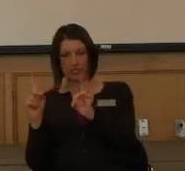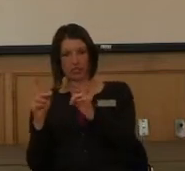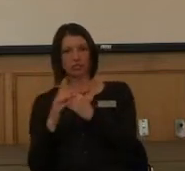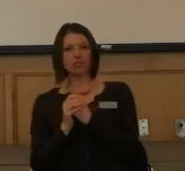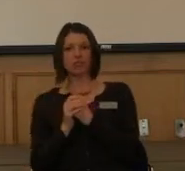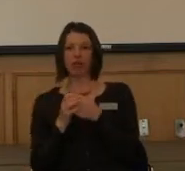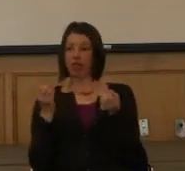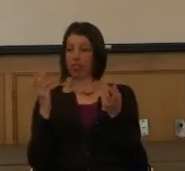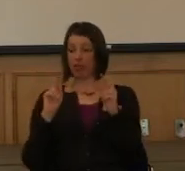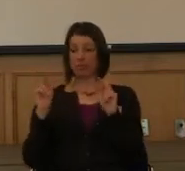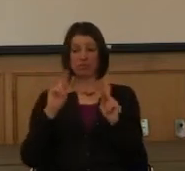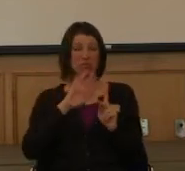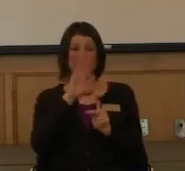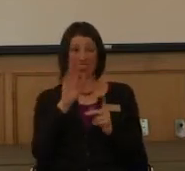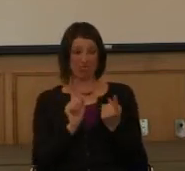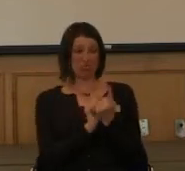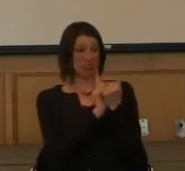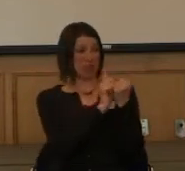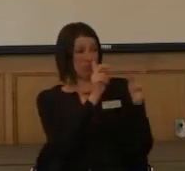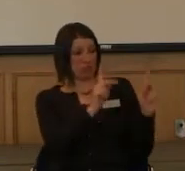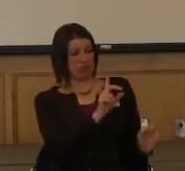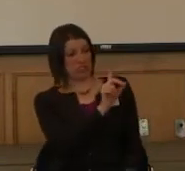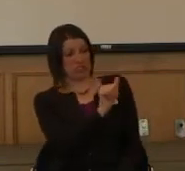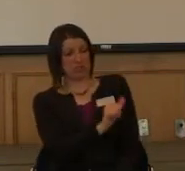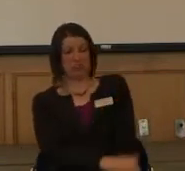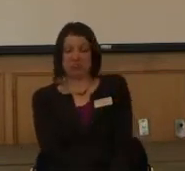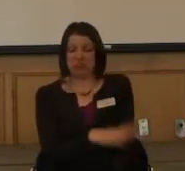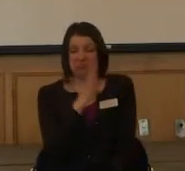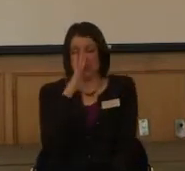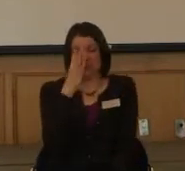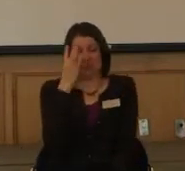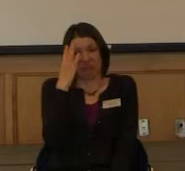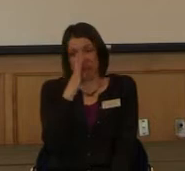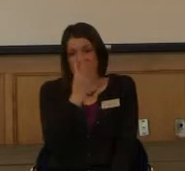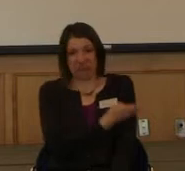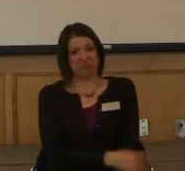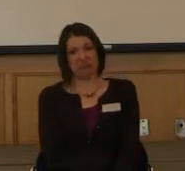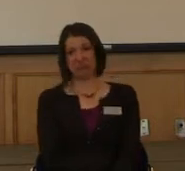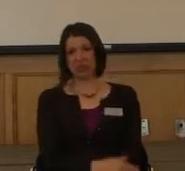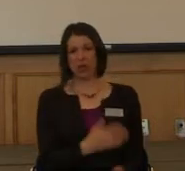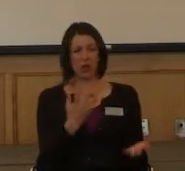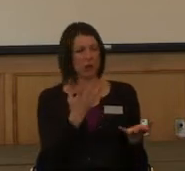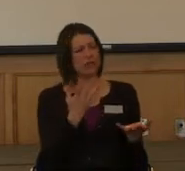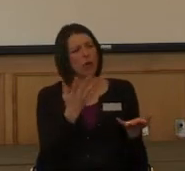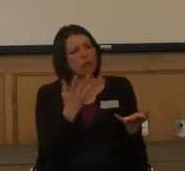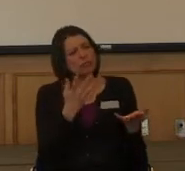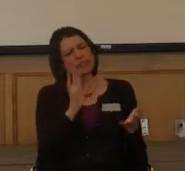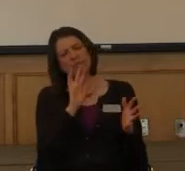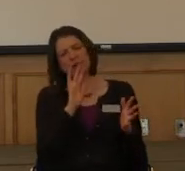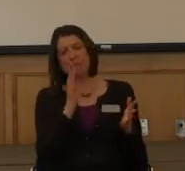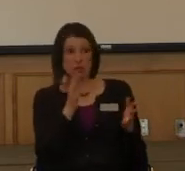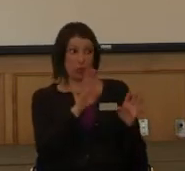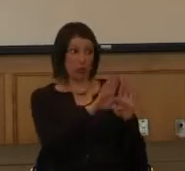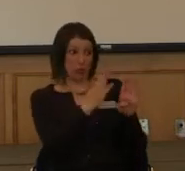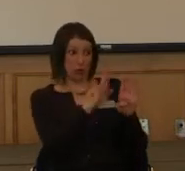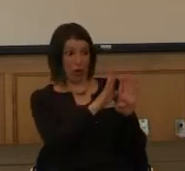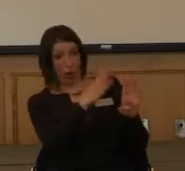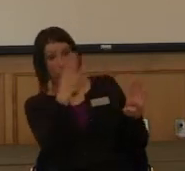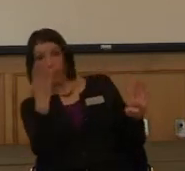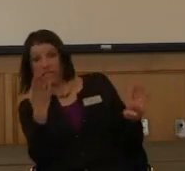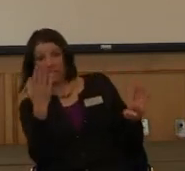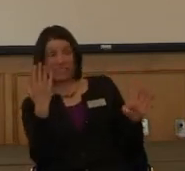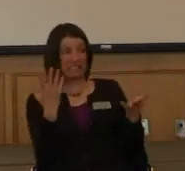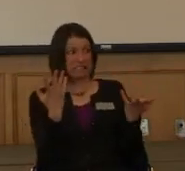they've never met anyone with a disability. So, they may not, well, you know, what's the protocol? know, do I open the door or do I ask?